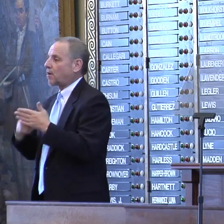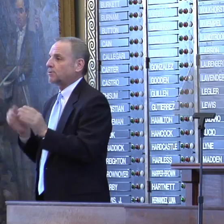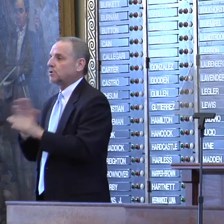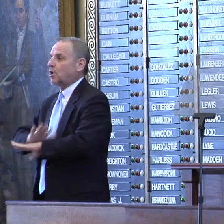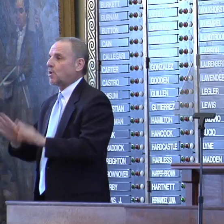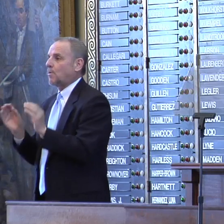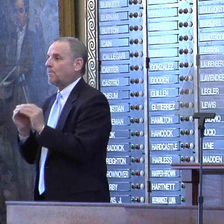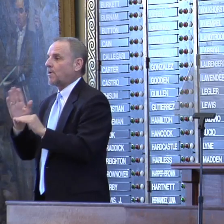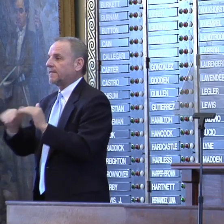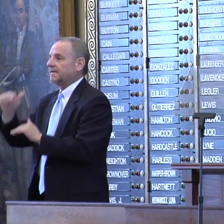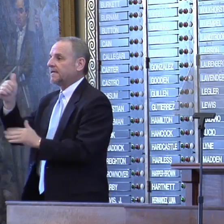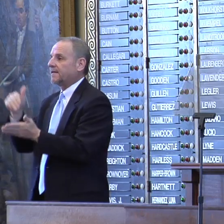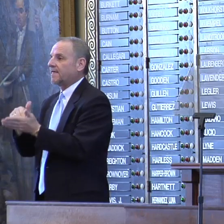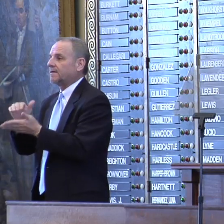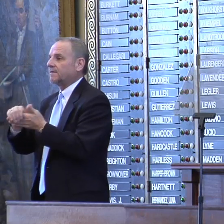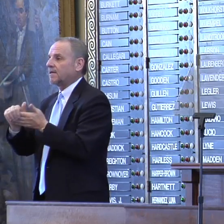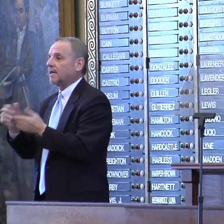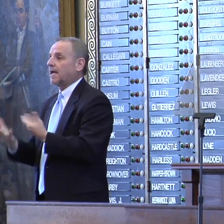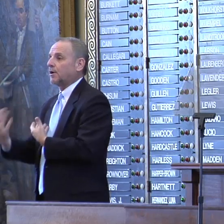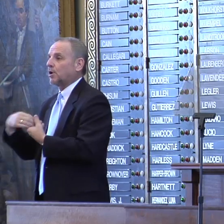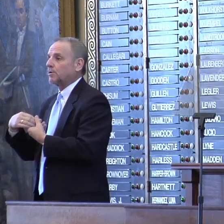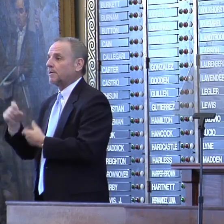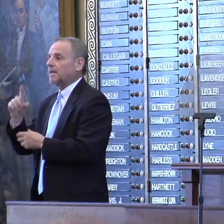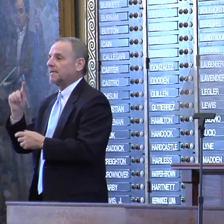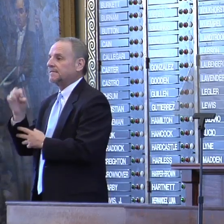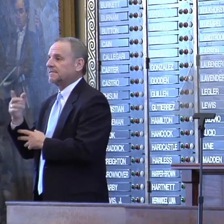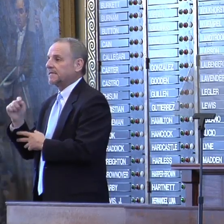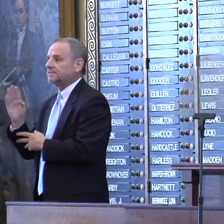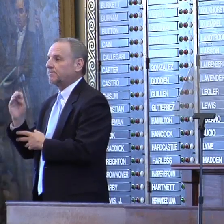more than $10,000, including textbooks.